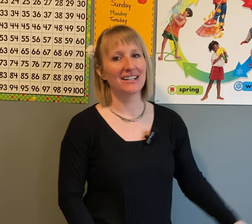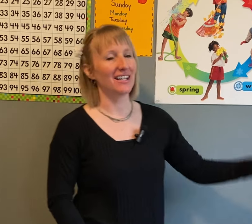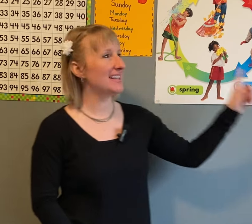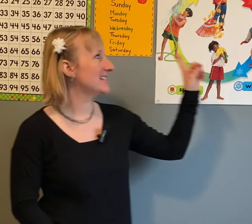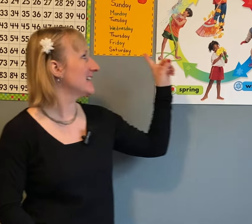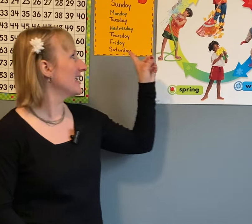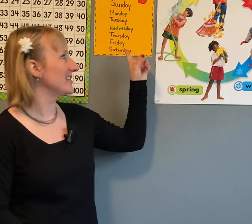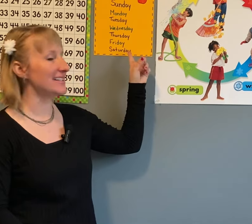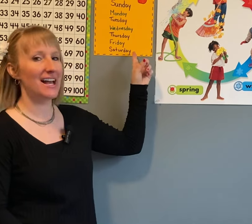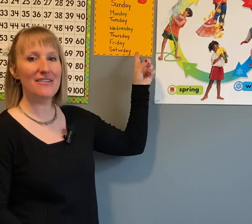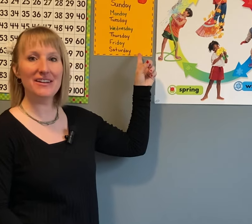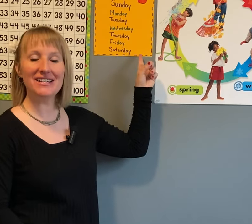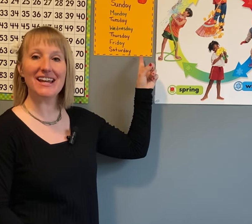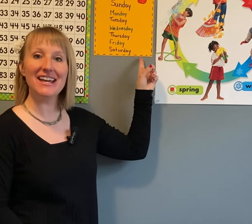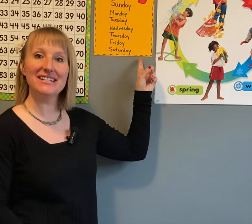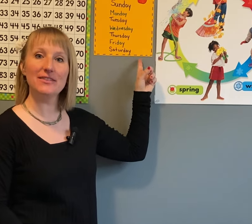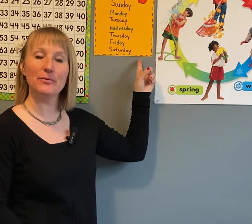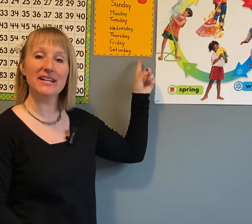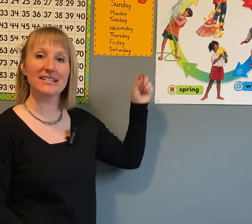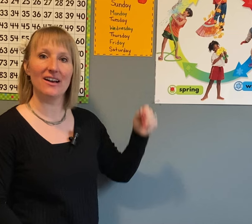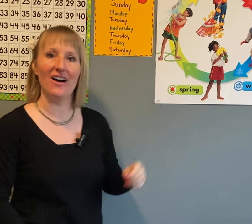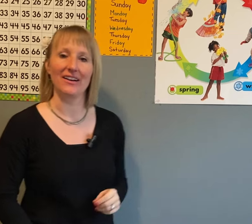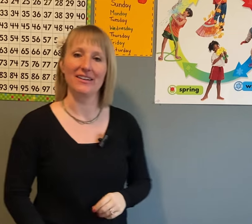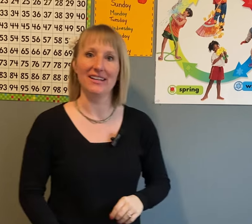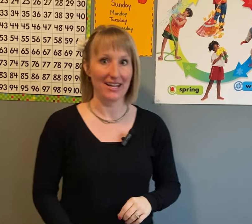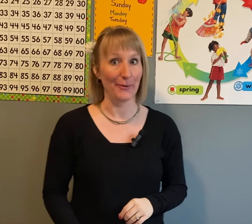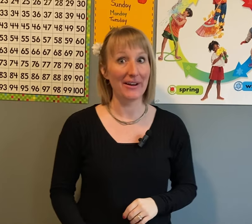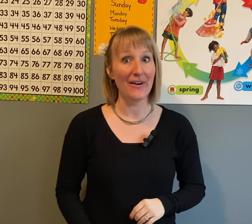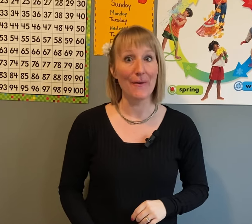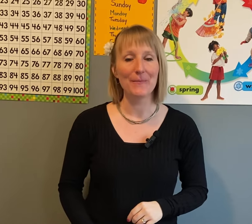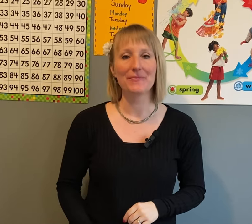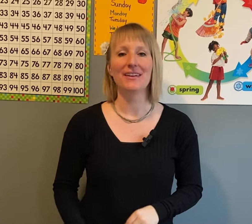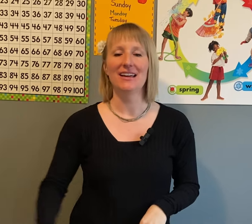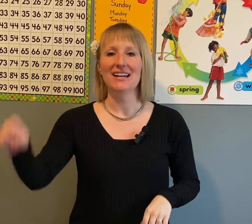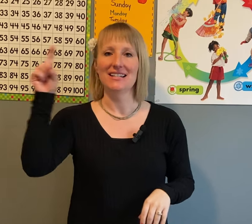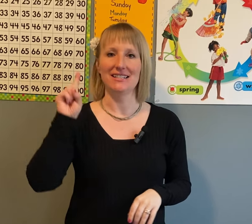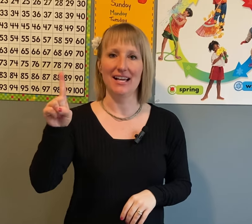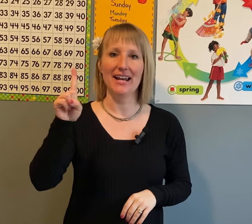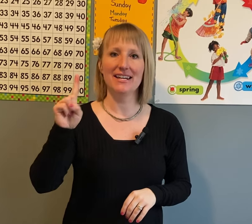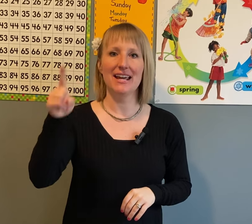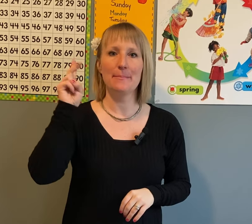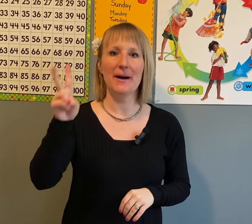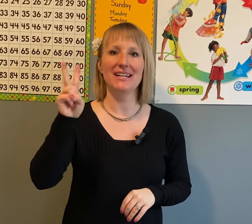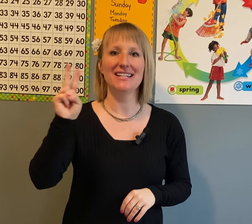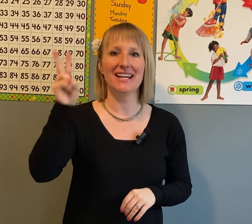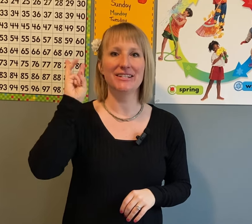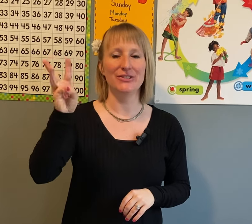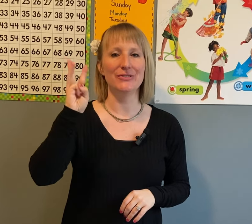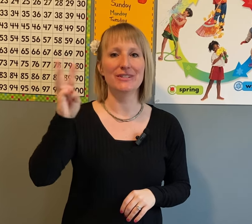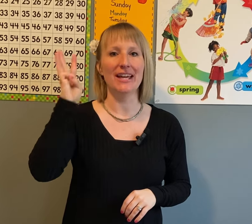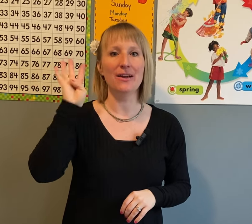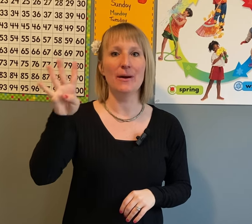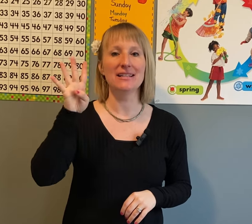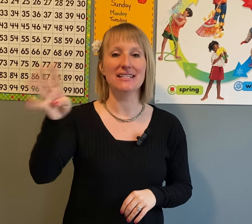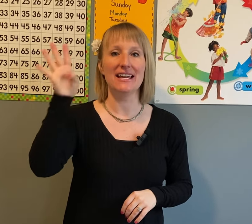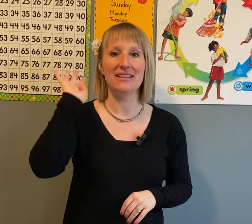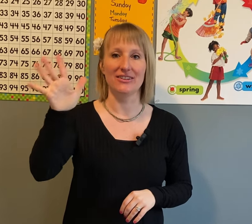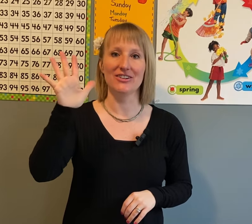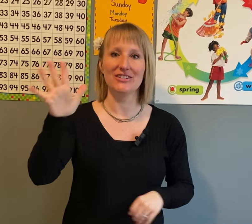let's sing our seven days of the week song. Here we go. Sunday, Monday, Tuesday, Wednesday, Thursday,